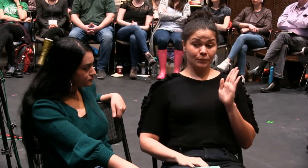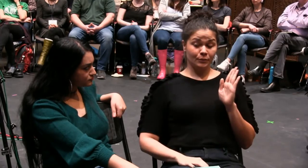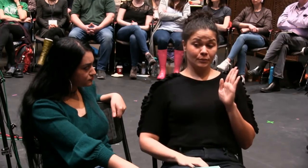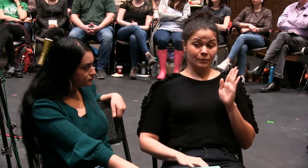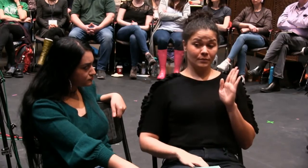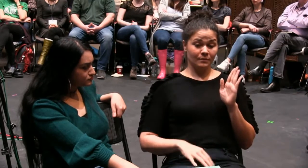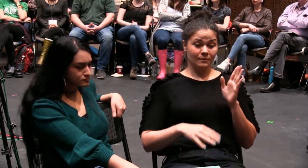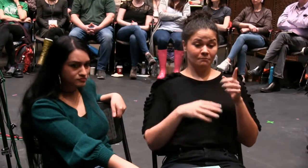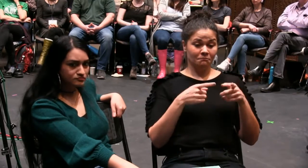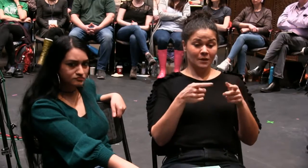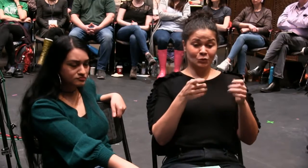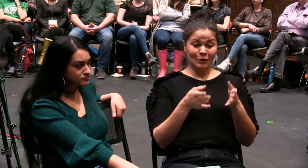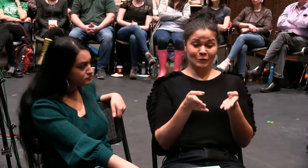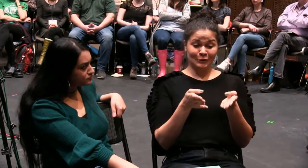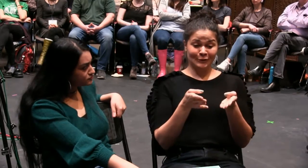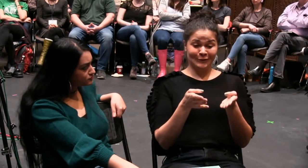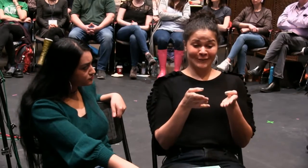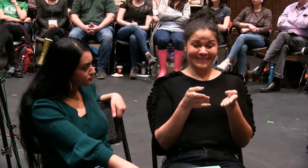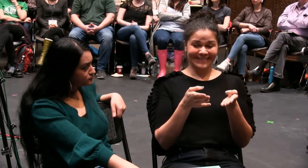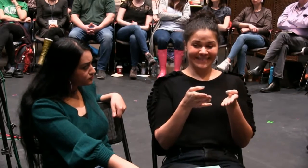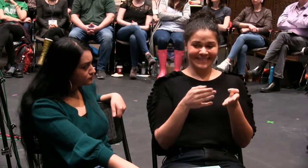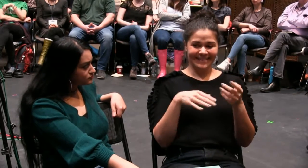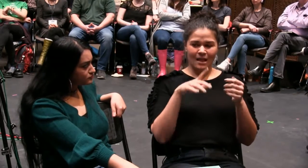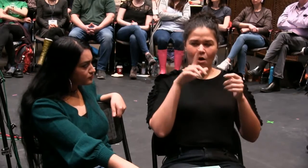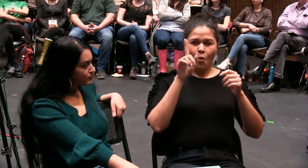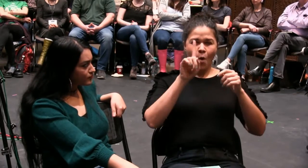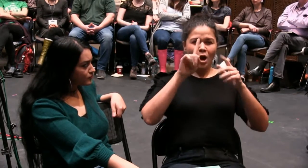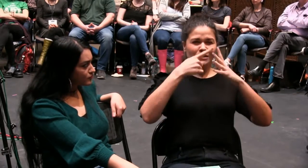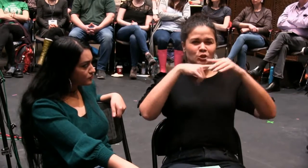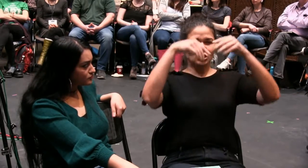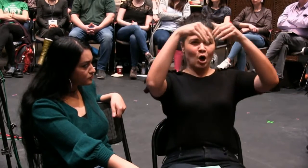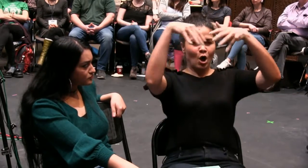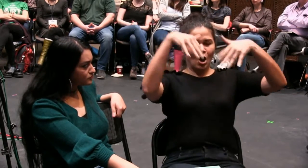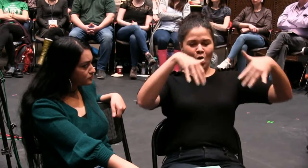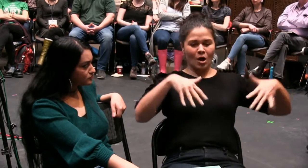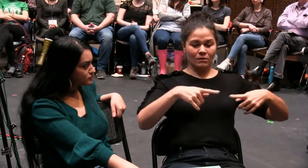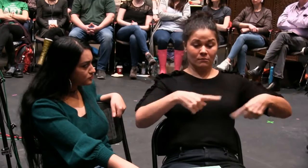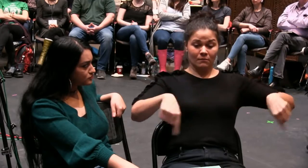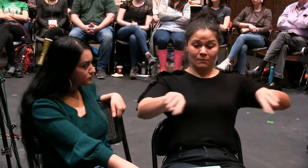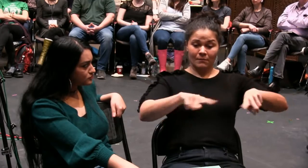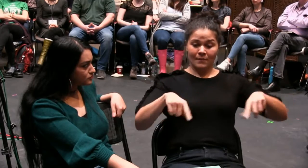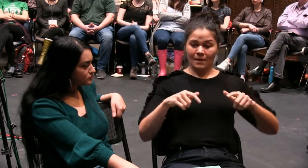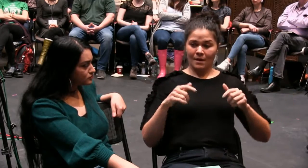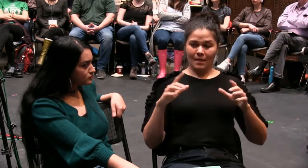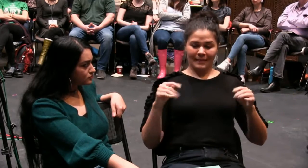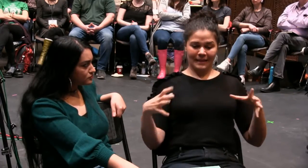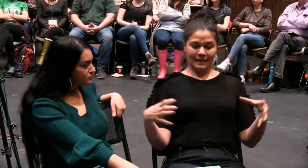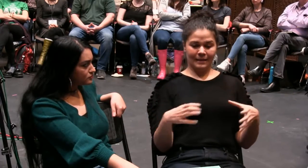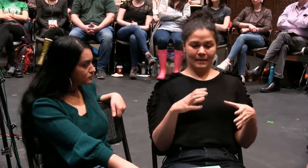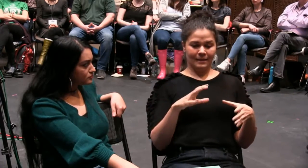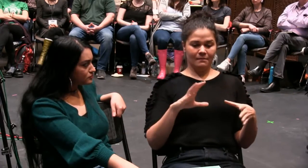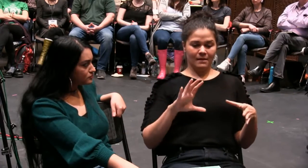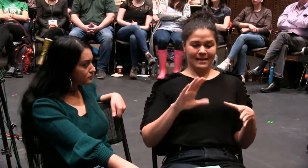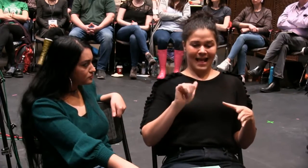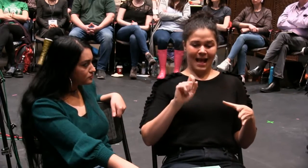flourish? I think it starts with the director, right? In the theater world,